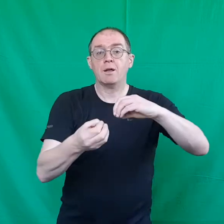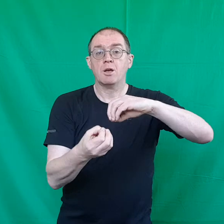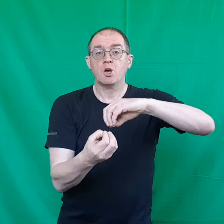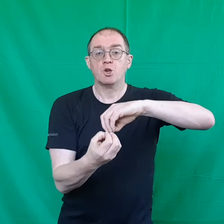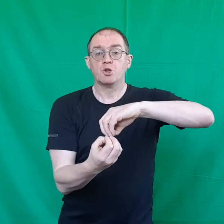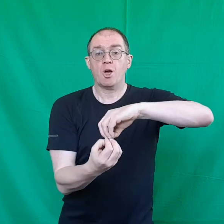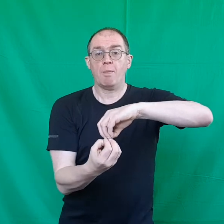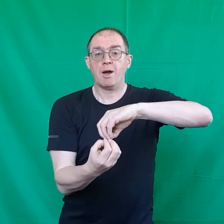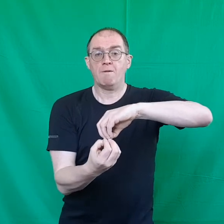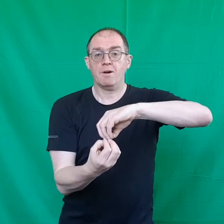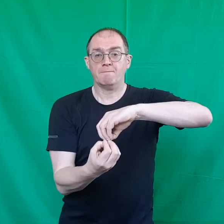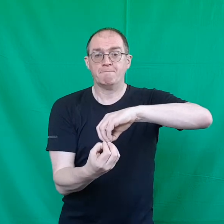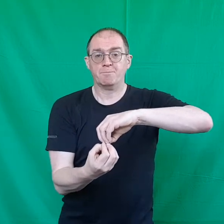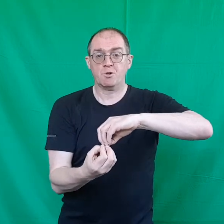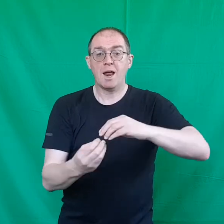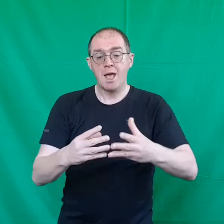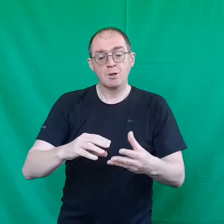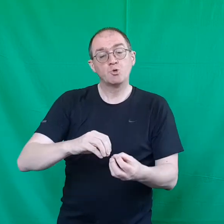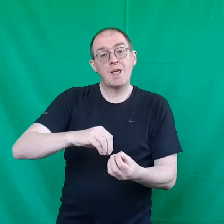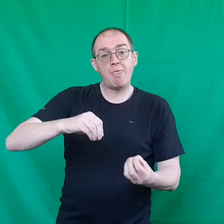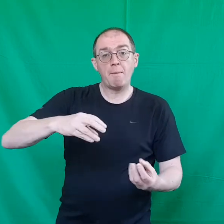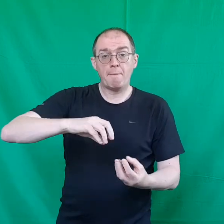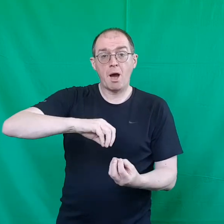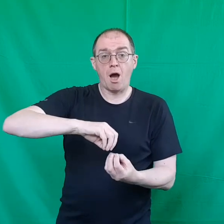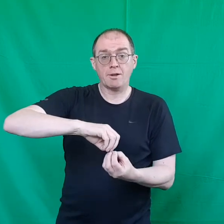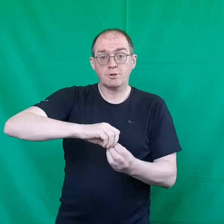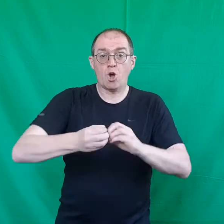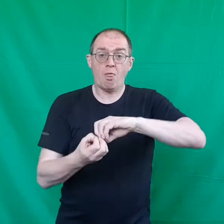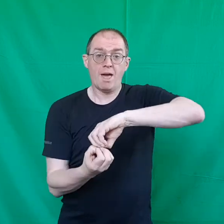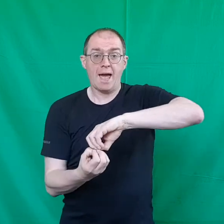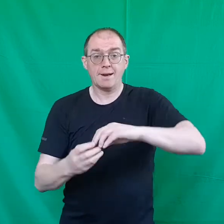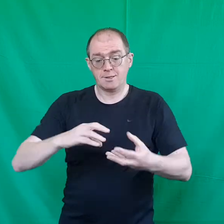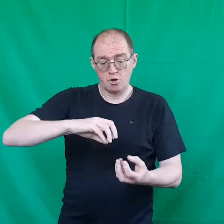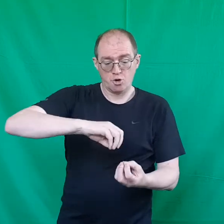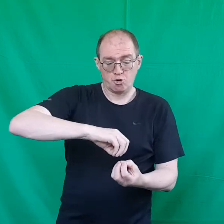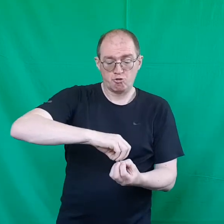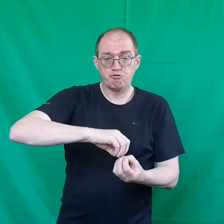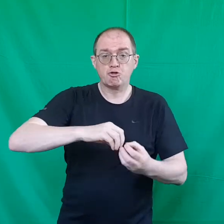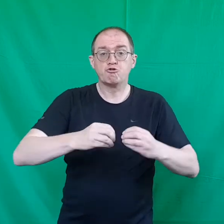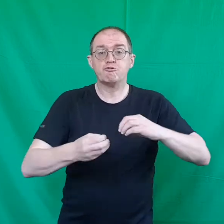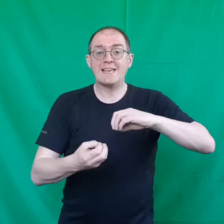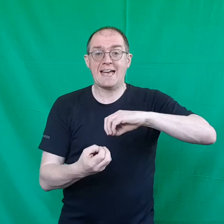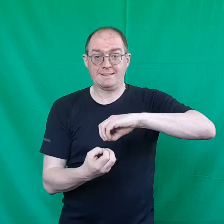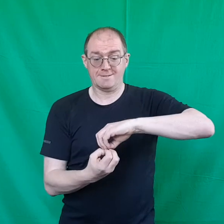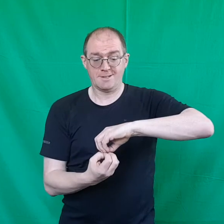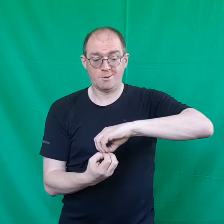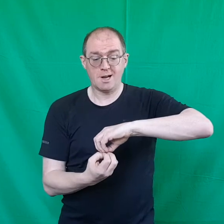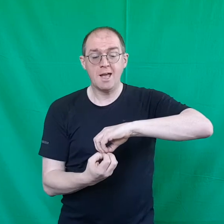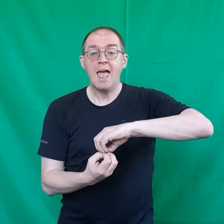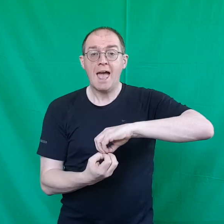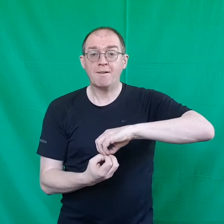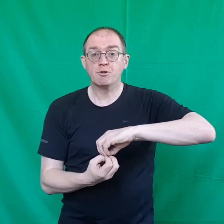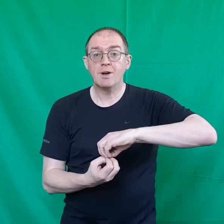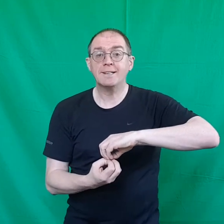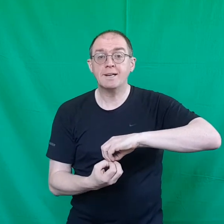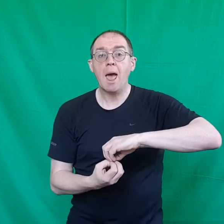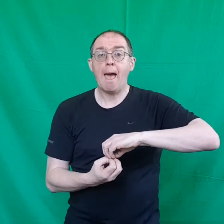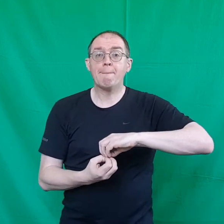turn them over all right take them apart it's not that it's create okay I've created a